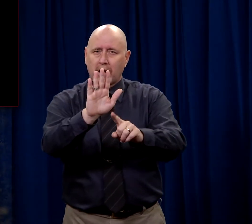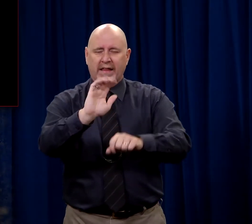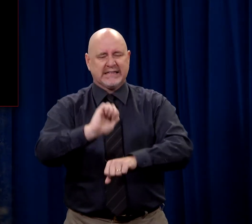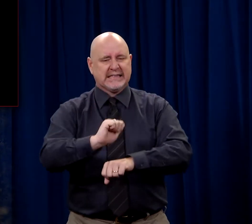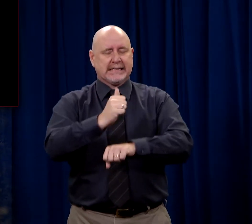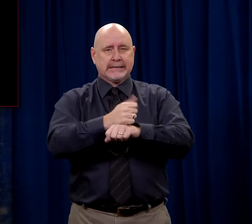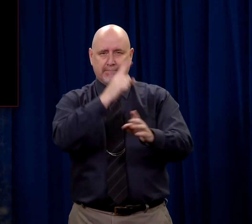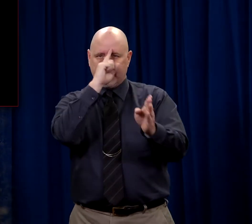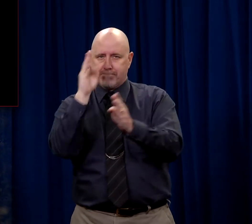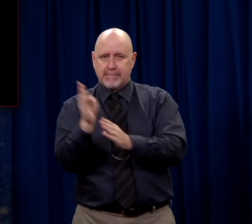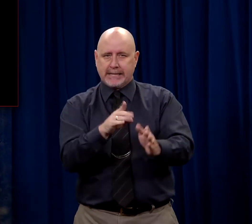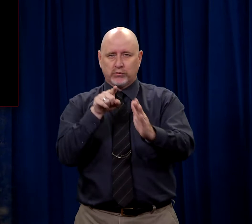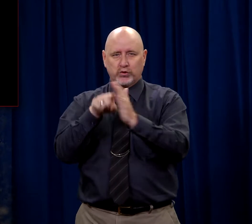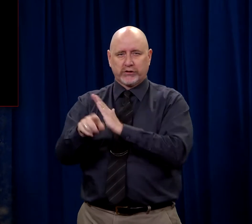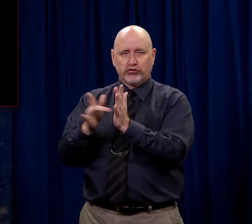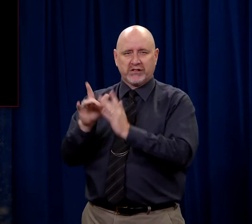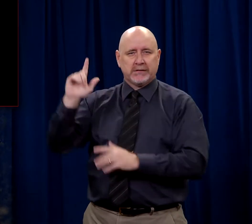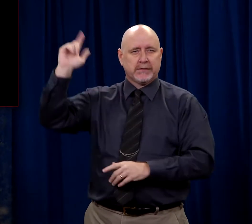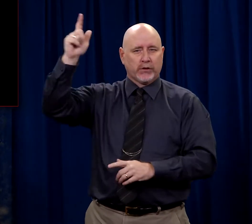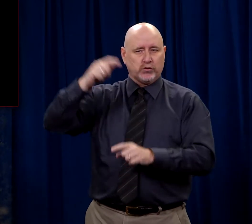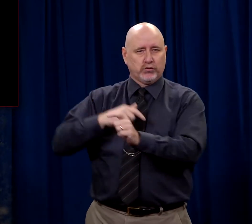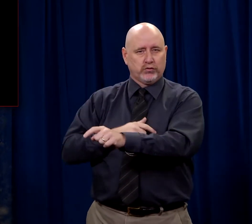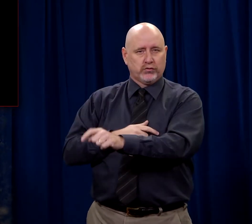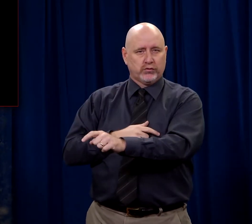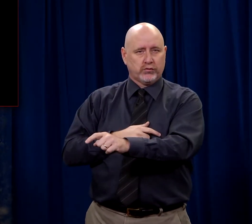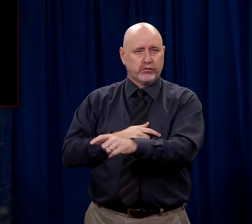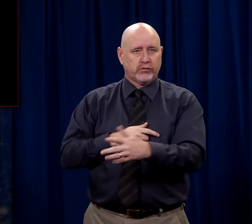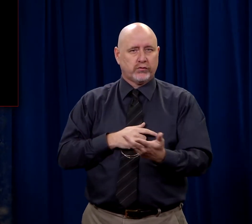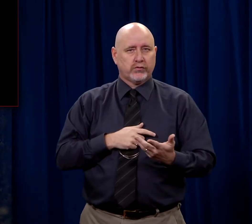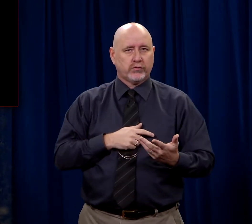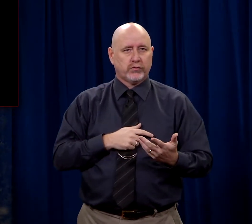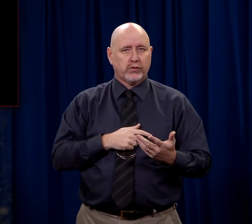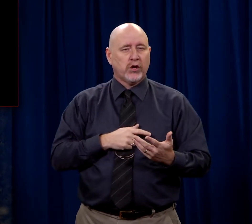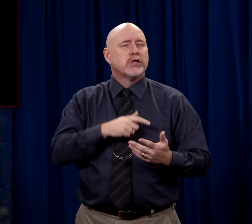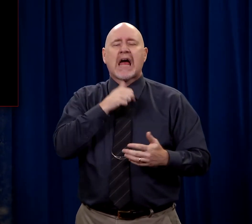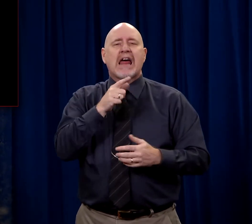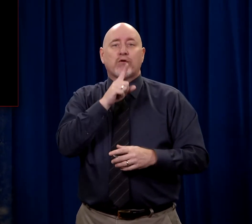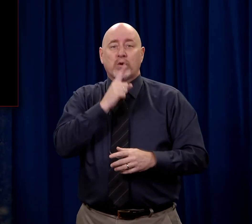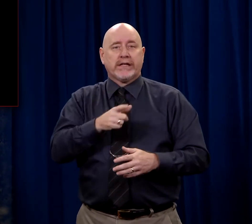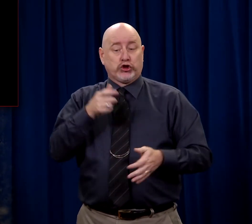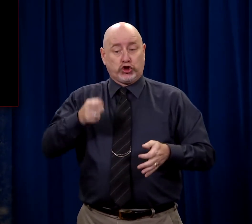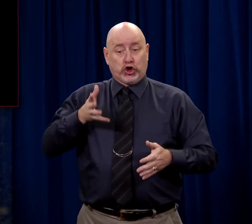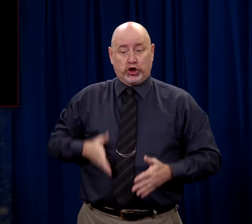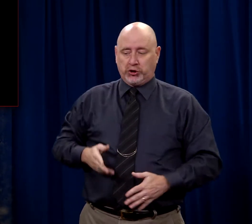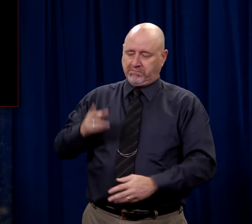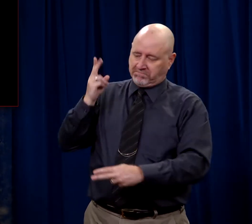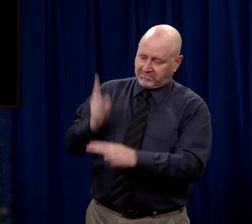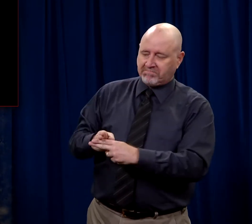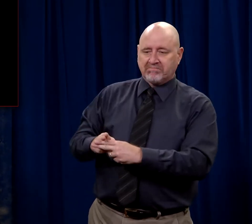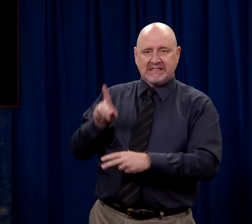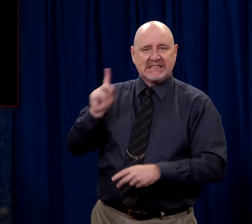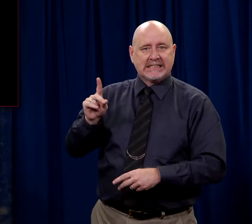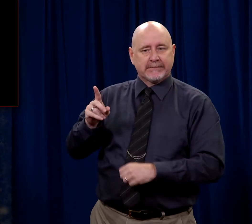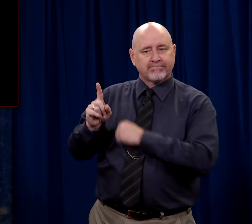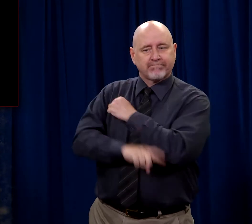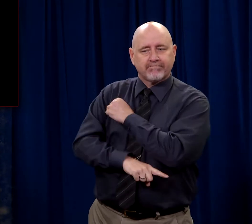set the stage for the execution of Jesus. And you don't even have to really convict Him of anything. The fact is that they